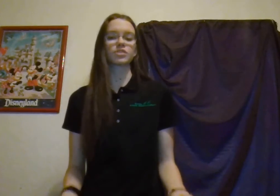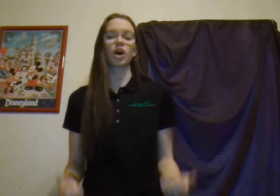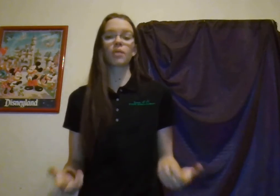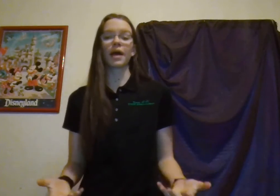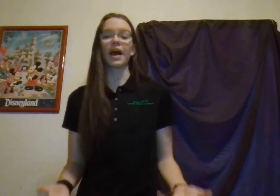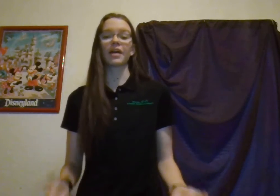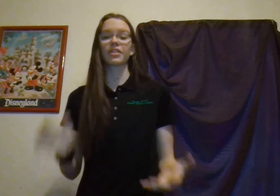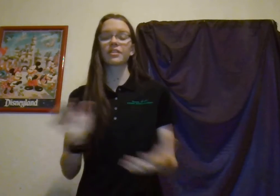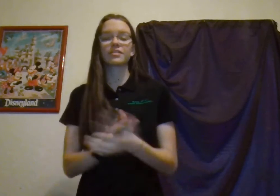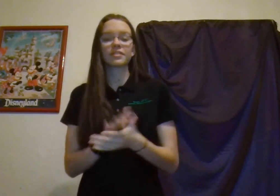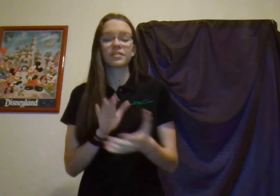are math